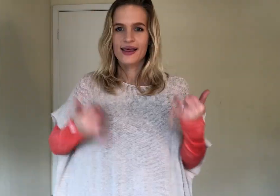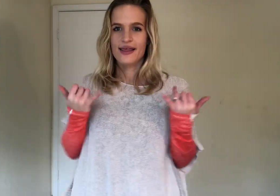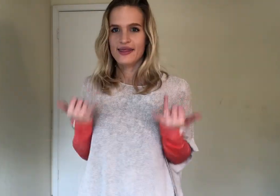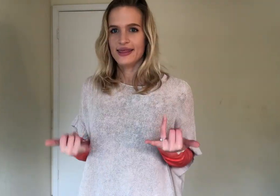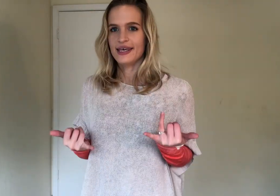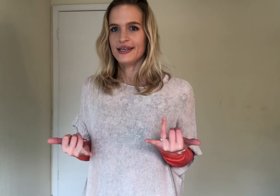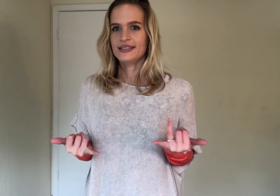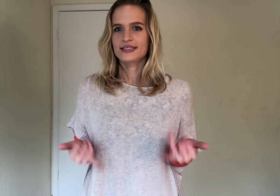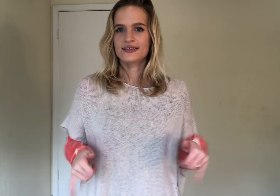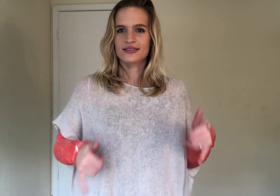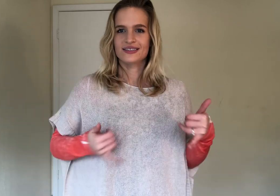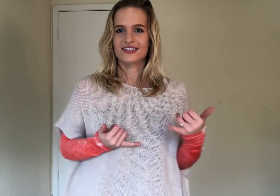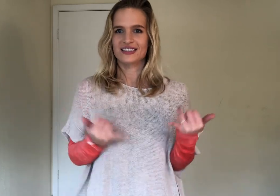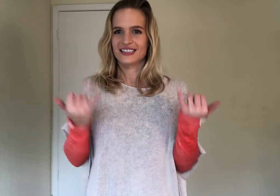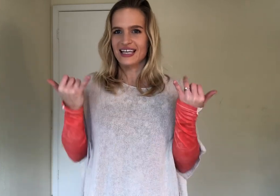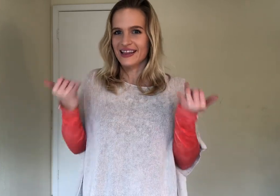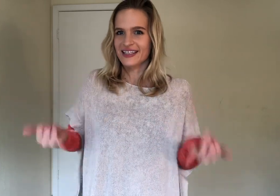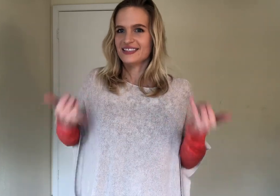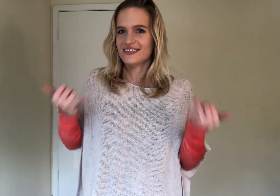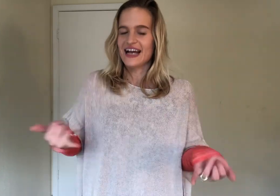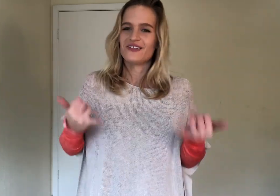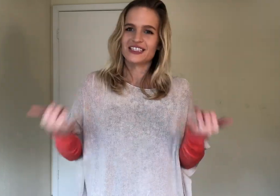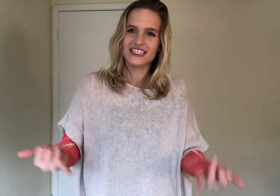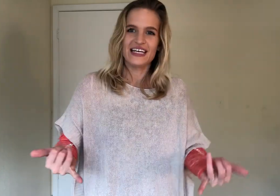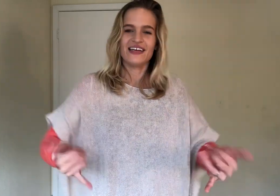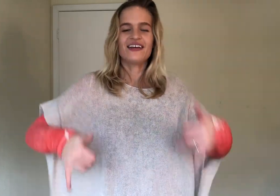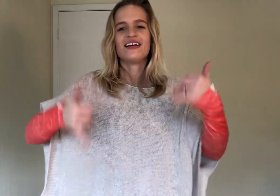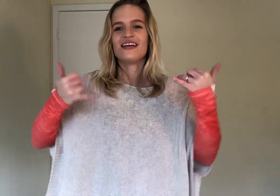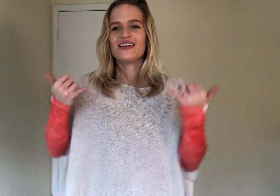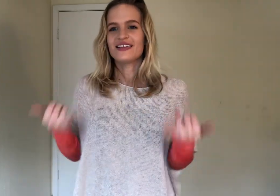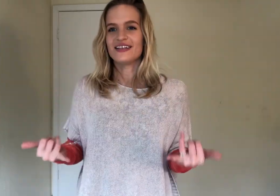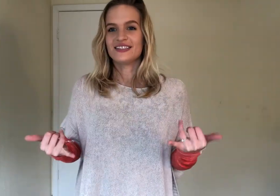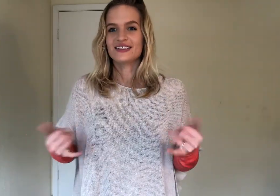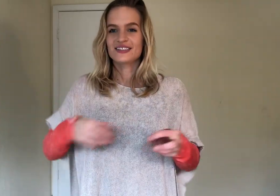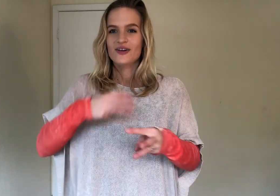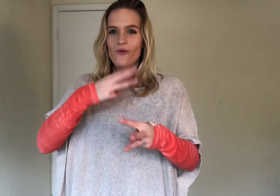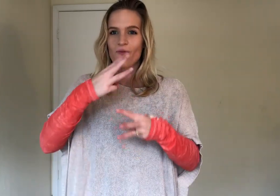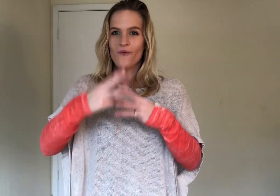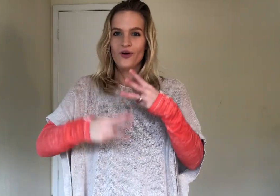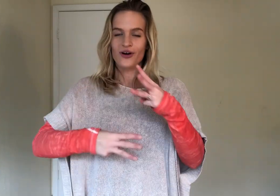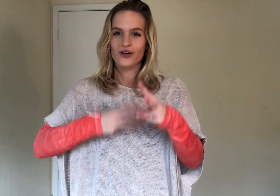This. This. this is like this or now or today. This. World.